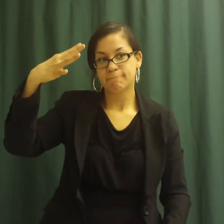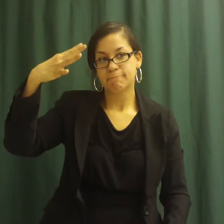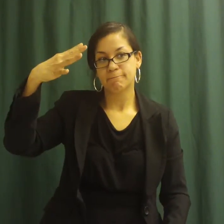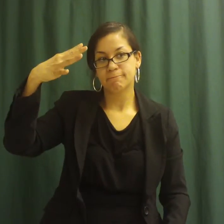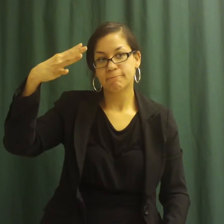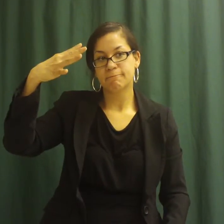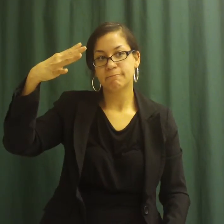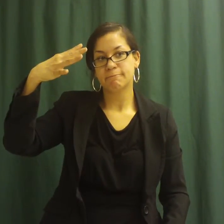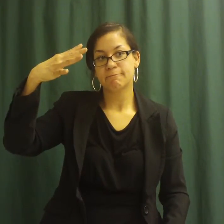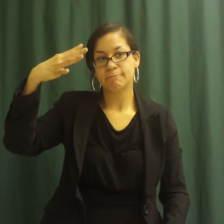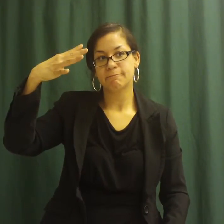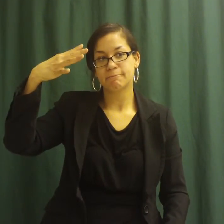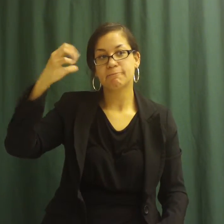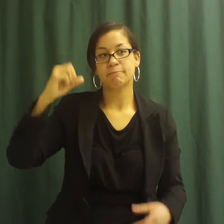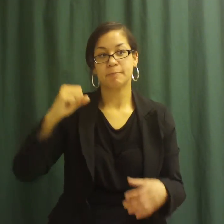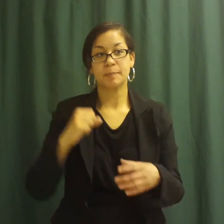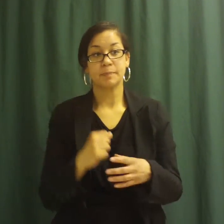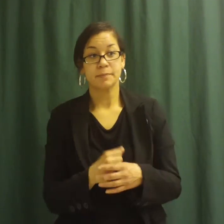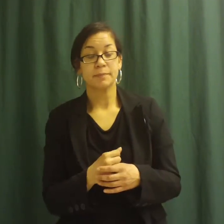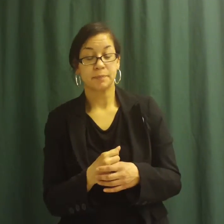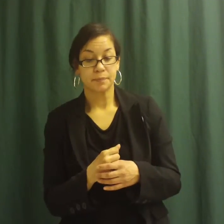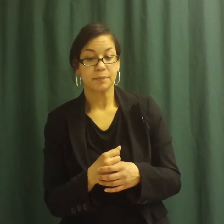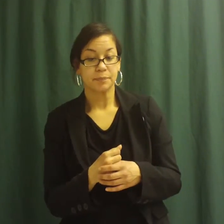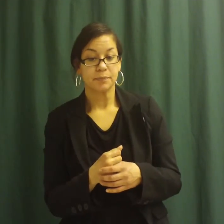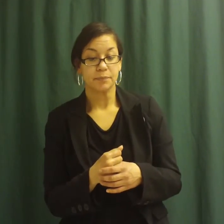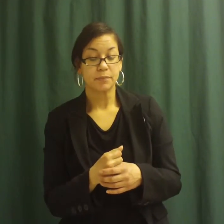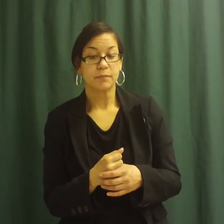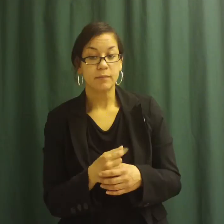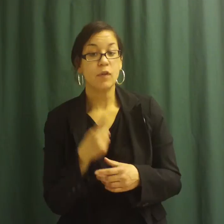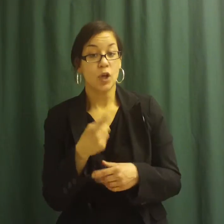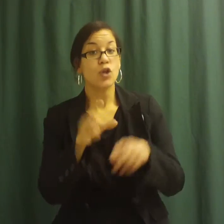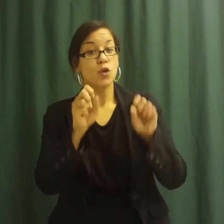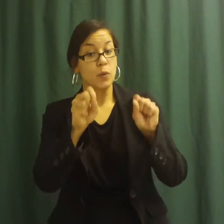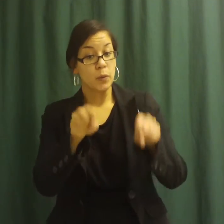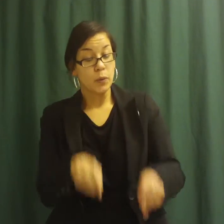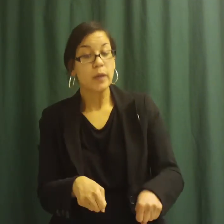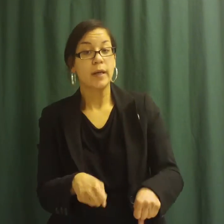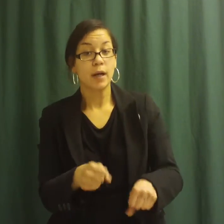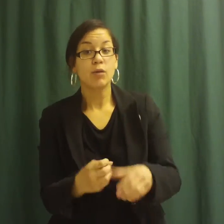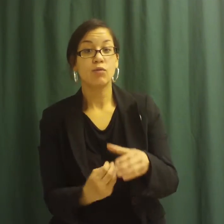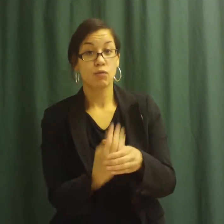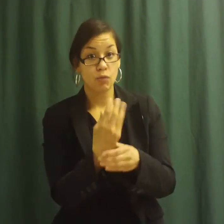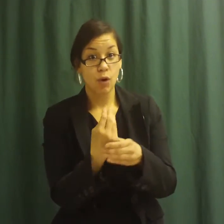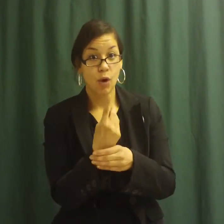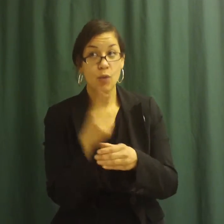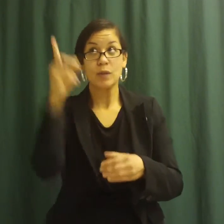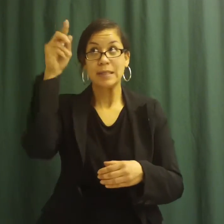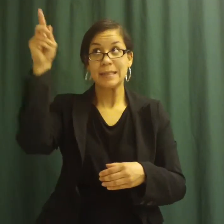You can grow sunflowers in a garden or they can grow wild. Either way,